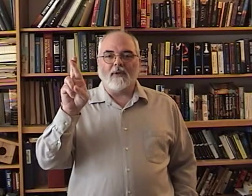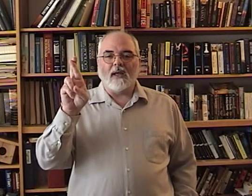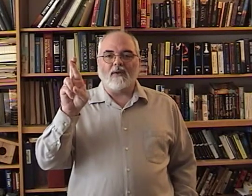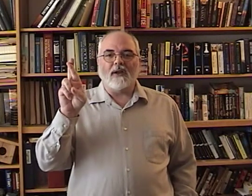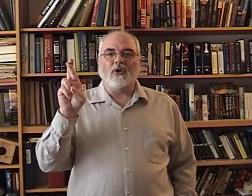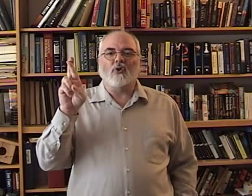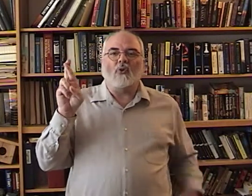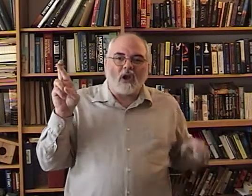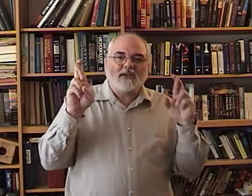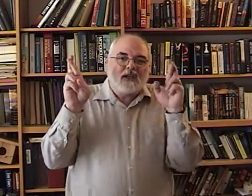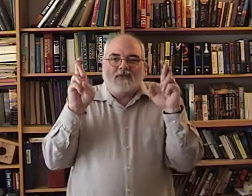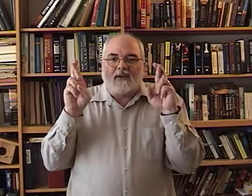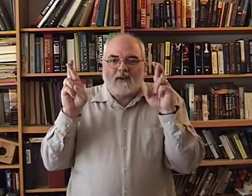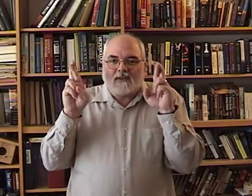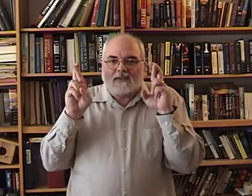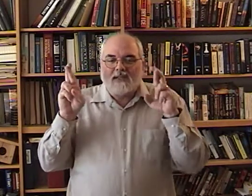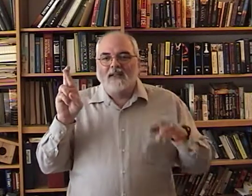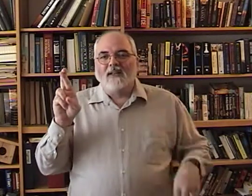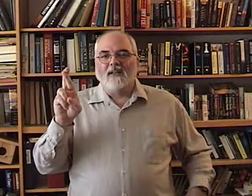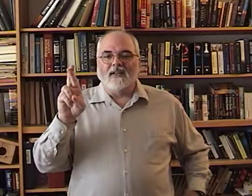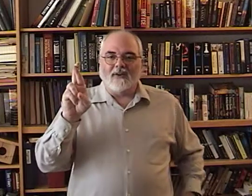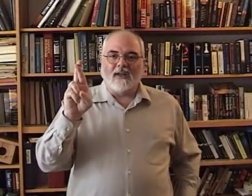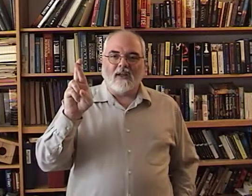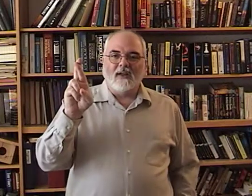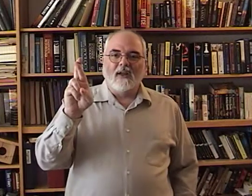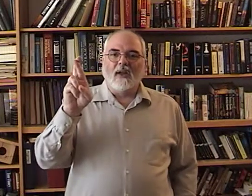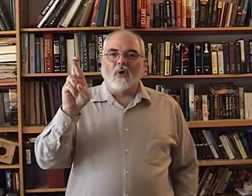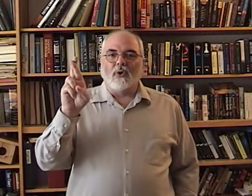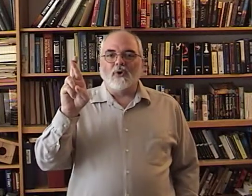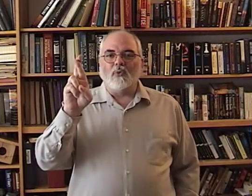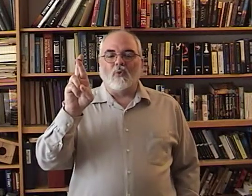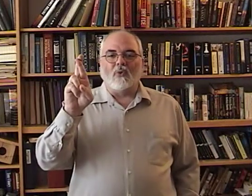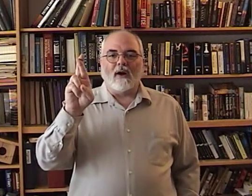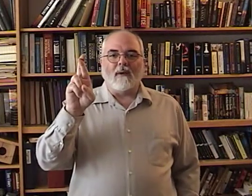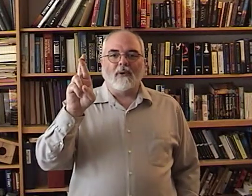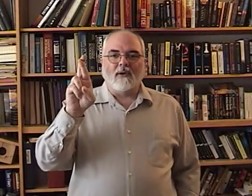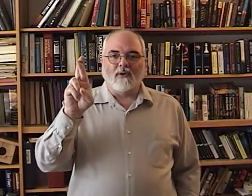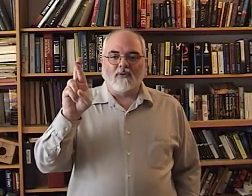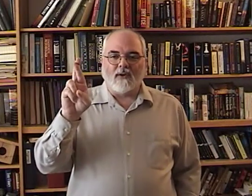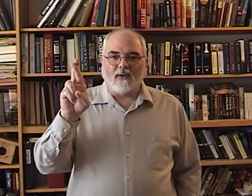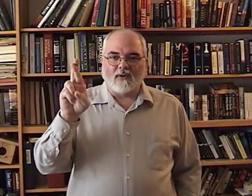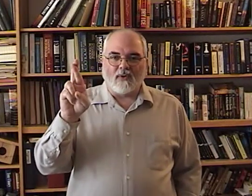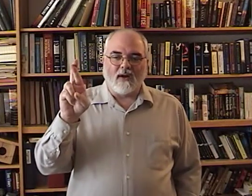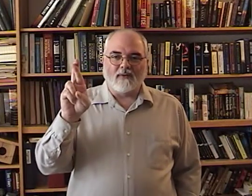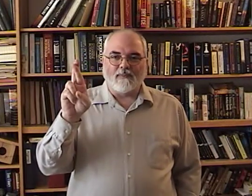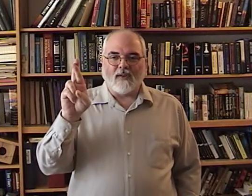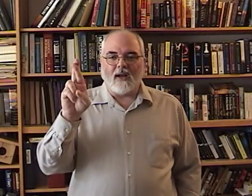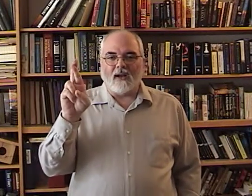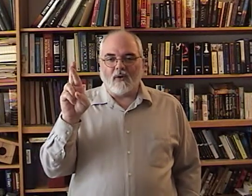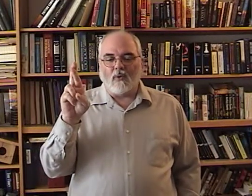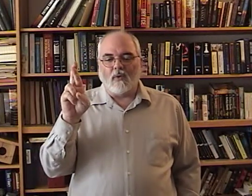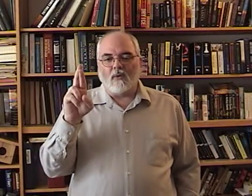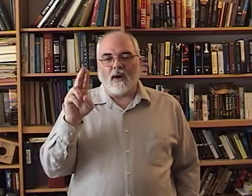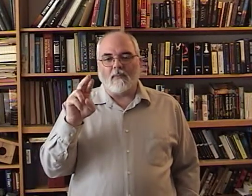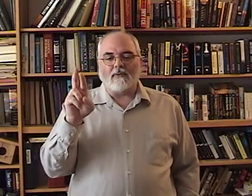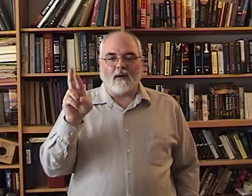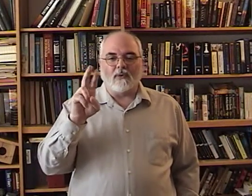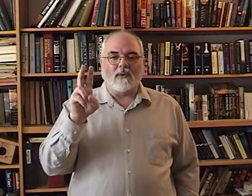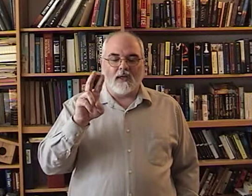together like you're crossing your fingers. Okay? Or you wrap your fingers around. And I know the word wrap starts with a